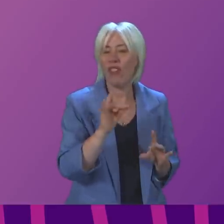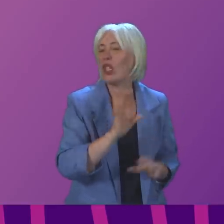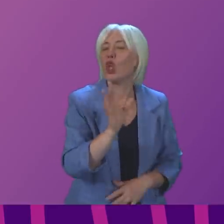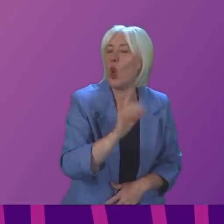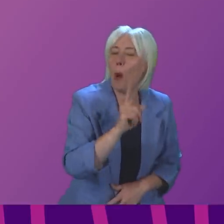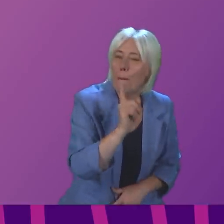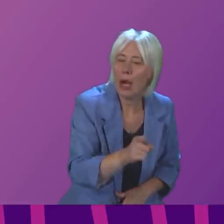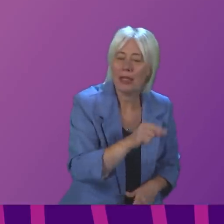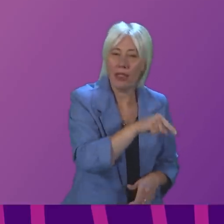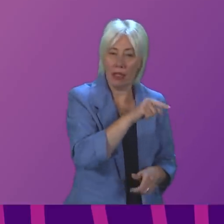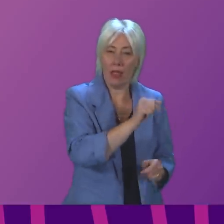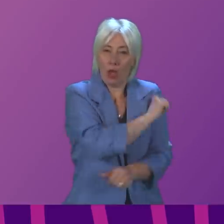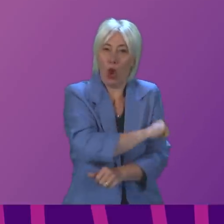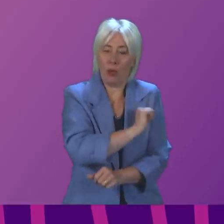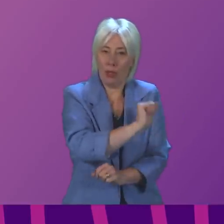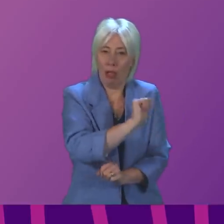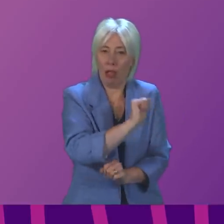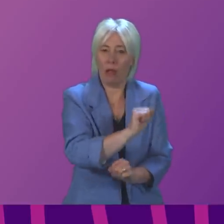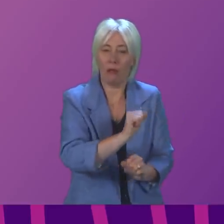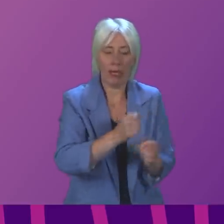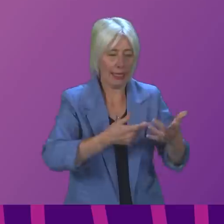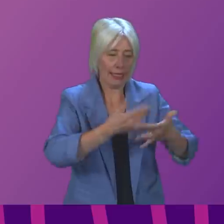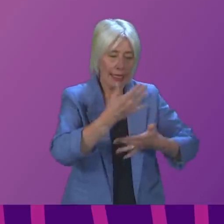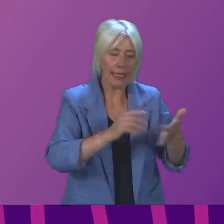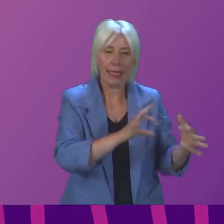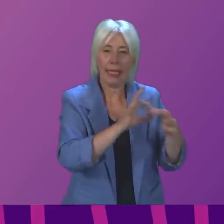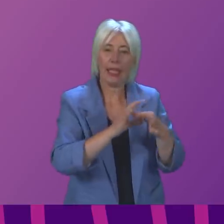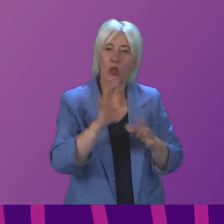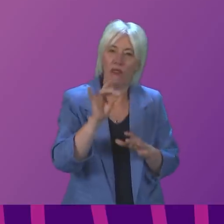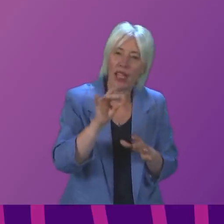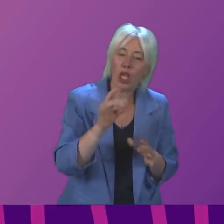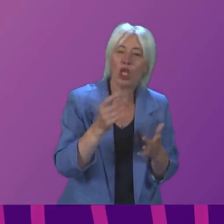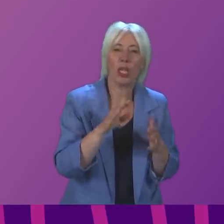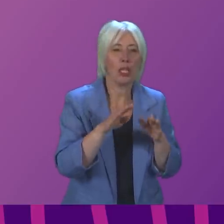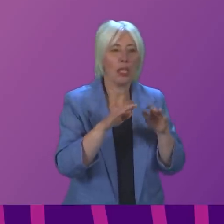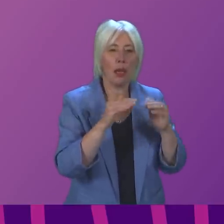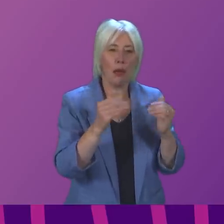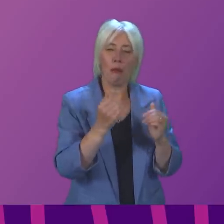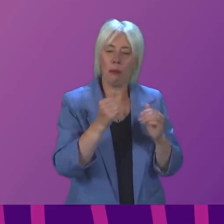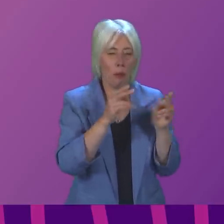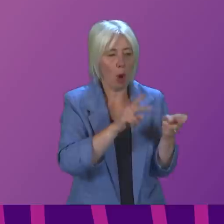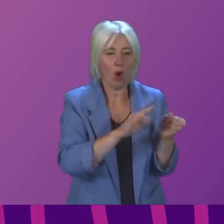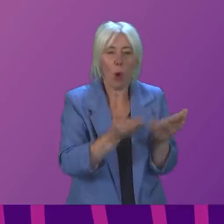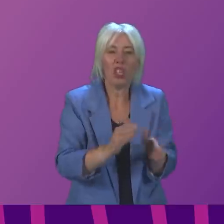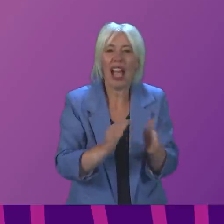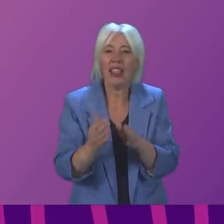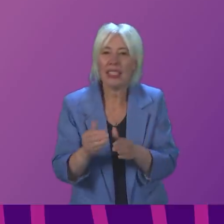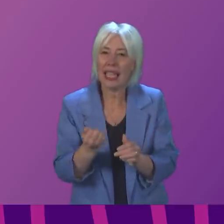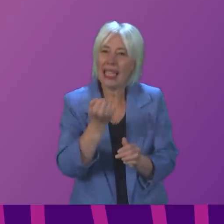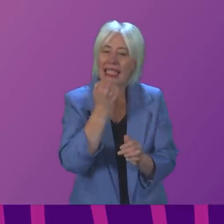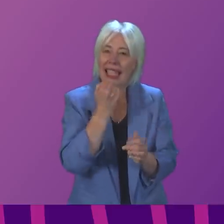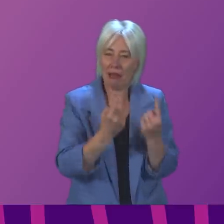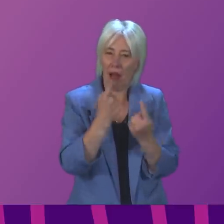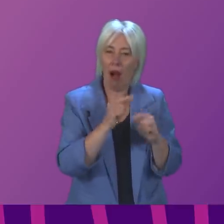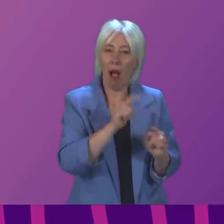Elizabeth Hospital, in terms of published statistics around infection, in terms of standardised mortality data, actually performs better